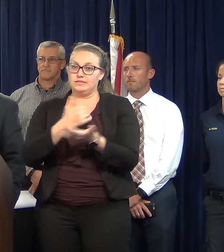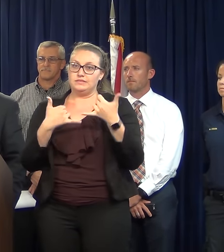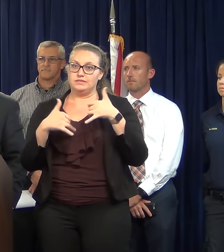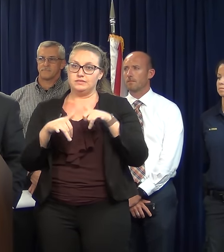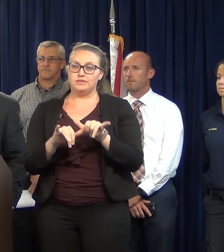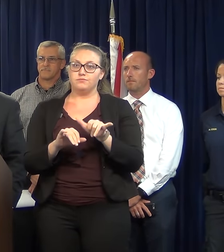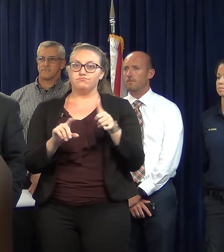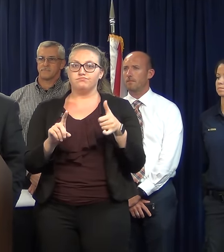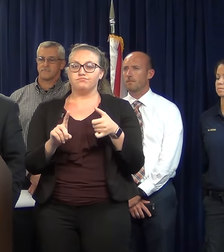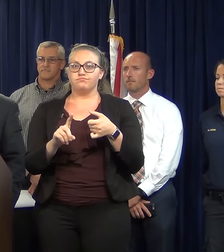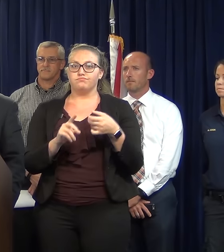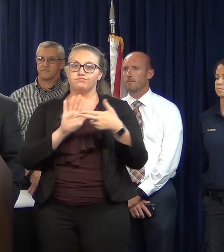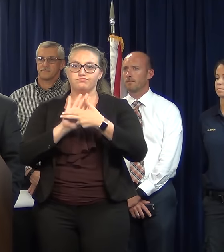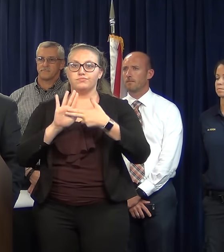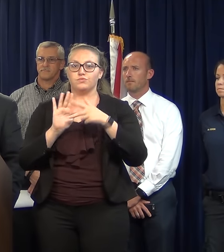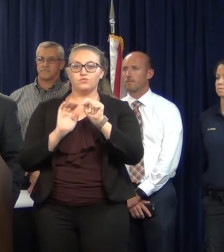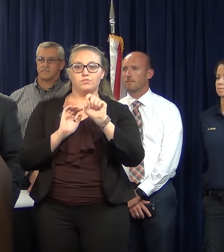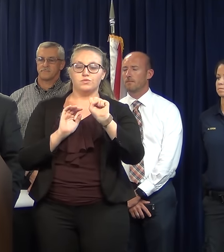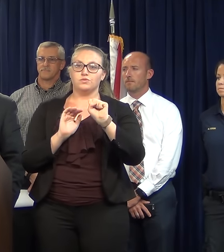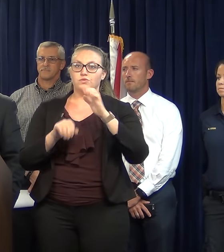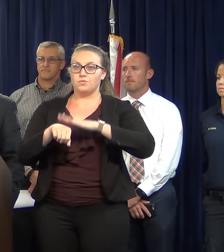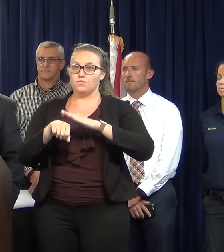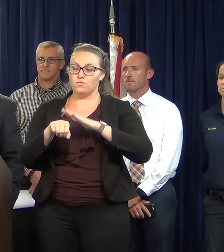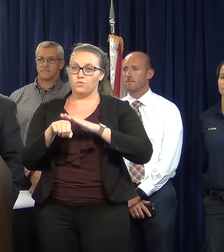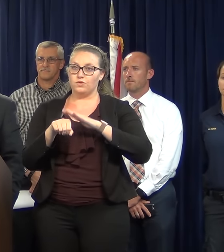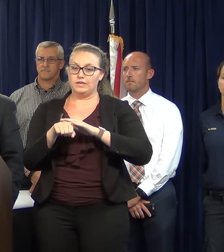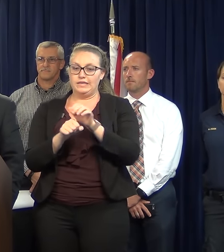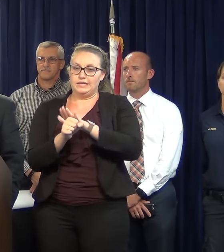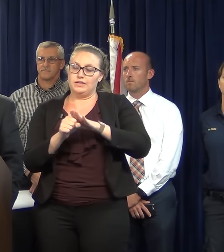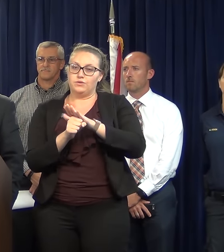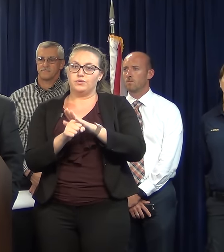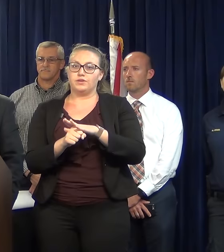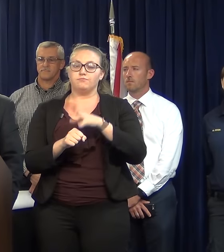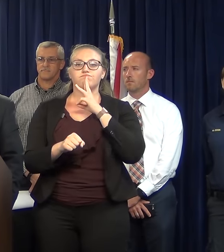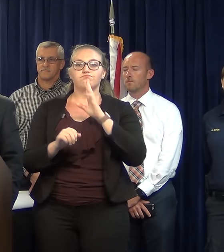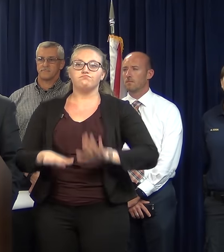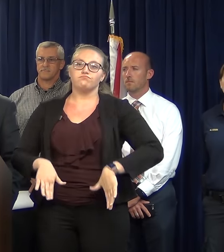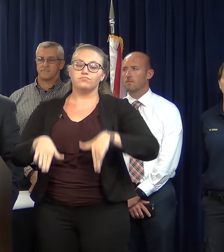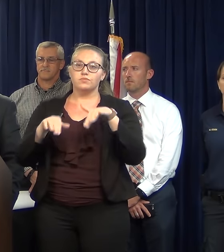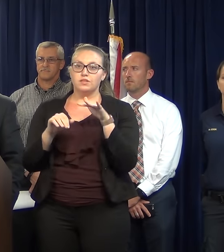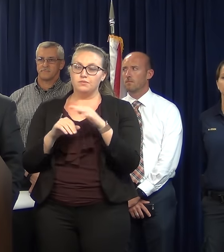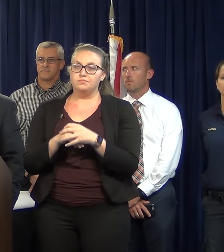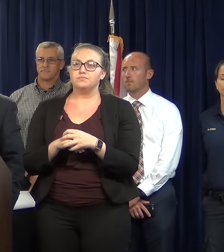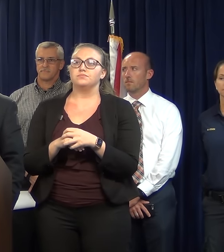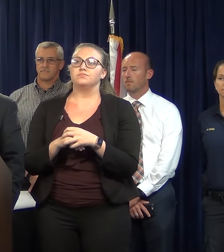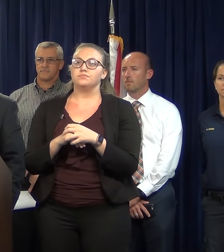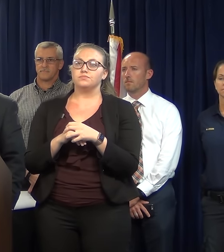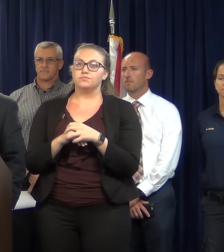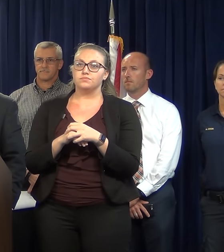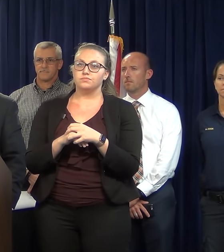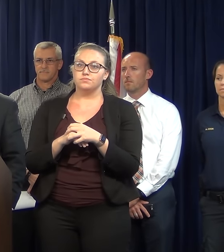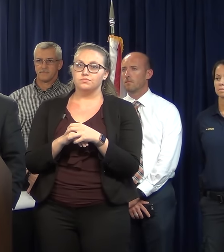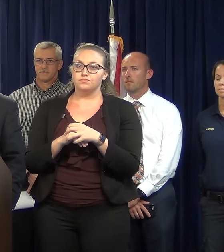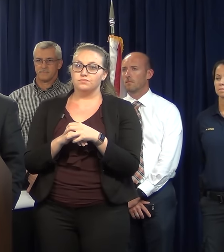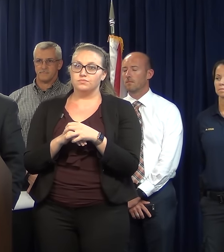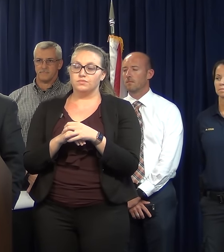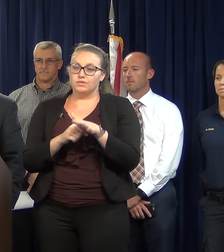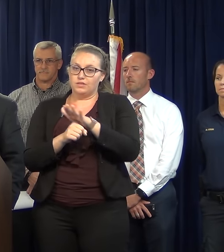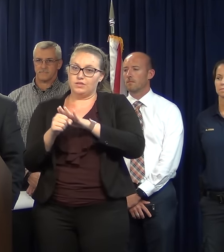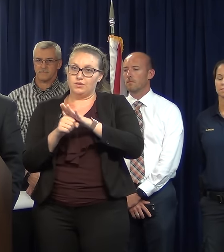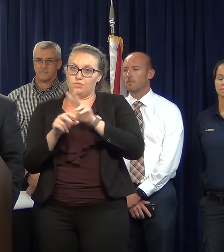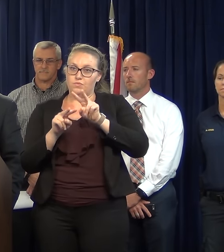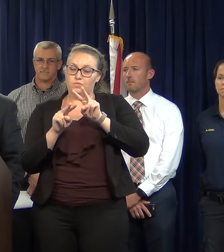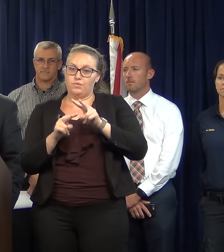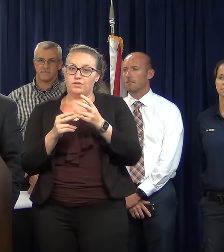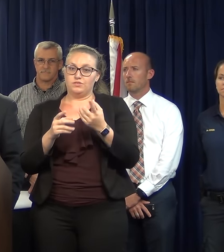warning and an area flood watch. A tornado watch has also been issued, which will remain into effect until 11 p.m.